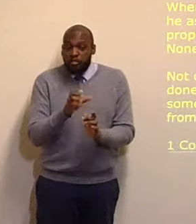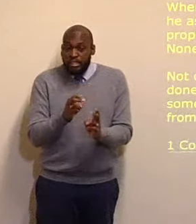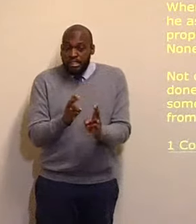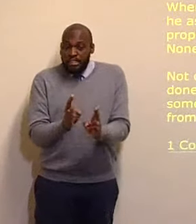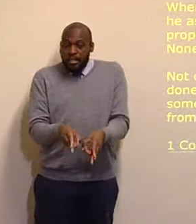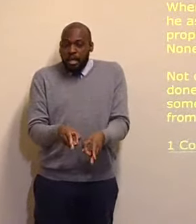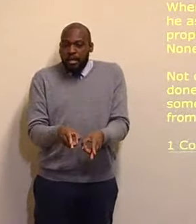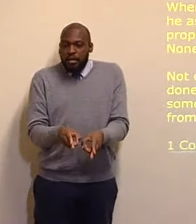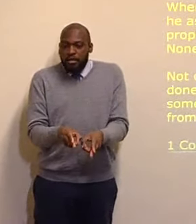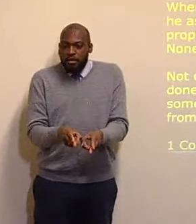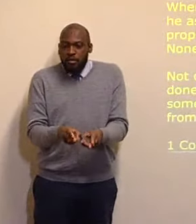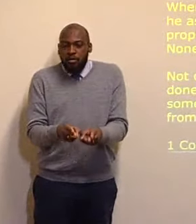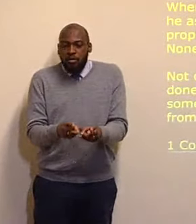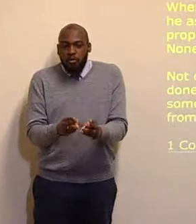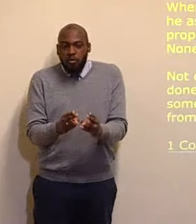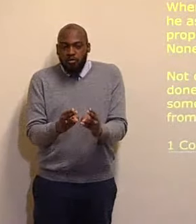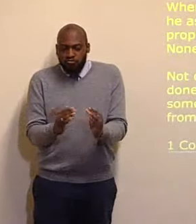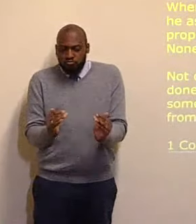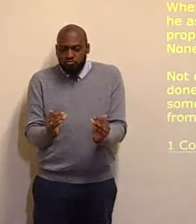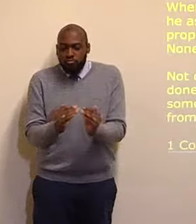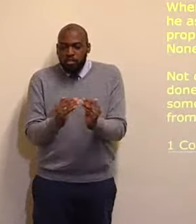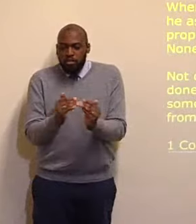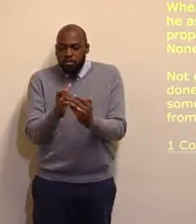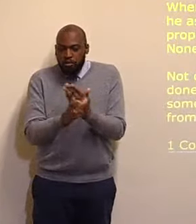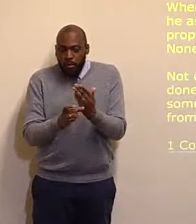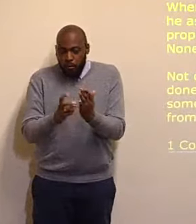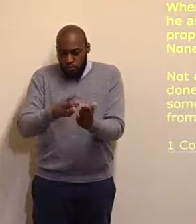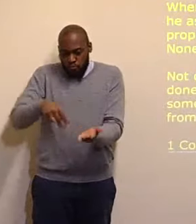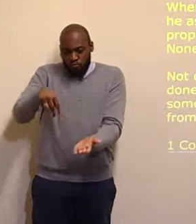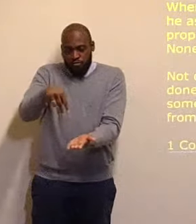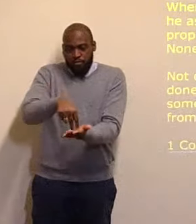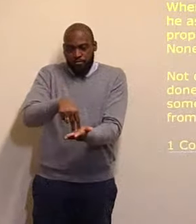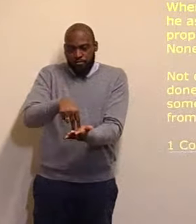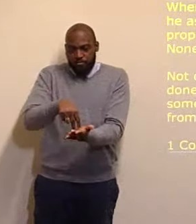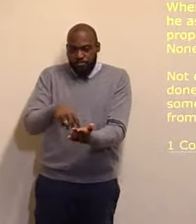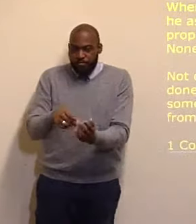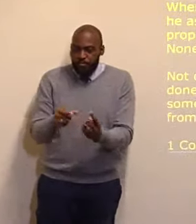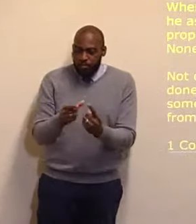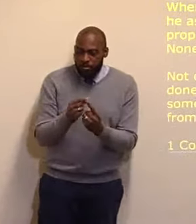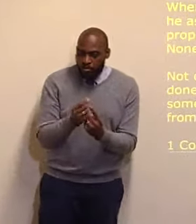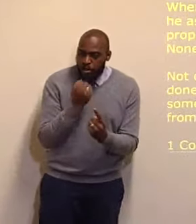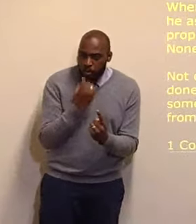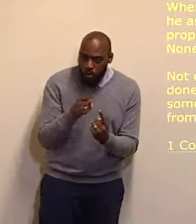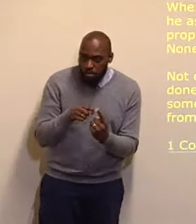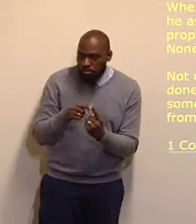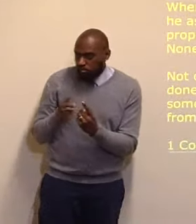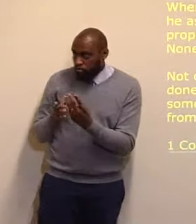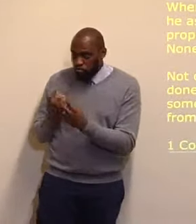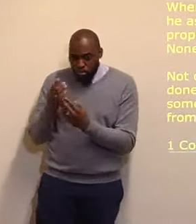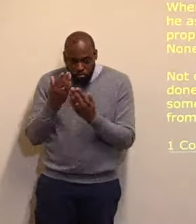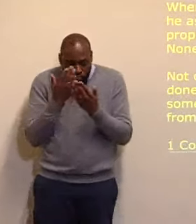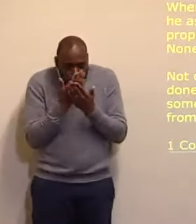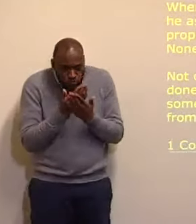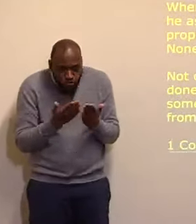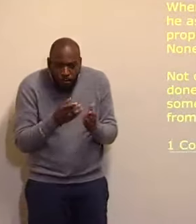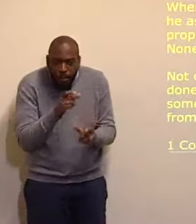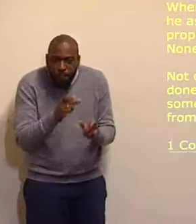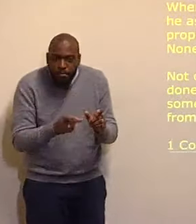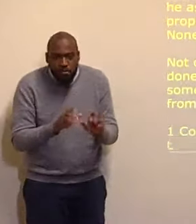First, God is no respecter of persons. Second, Jesus Christ, the man of